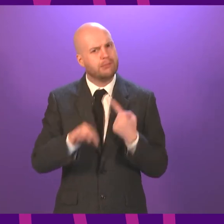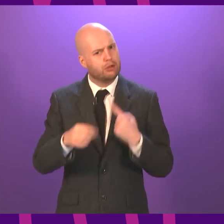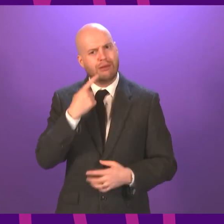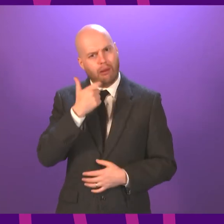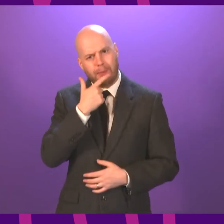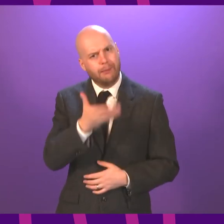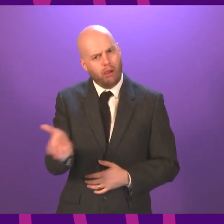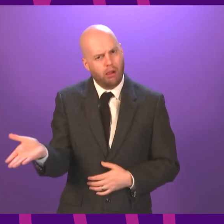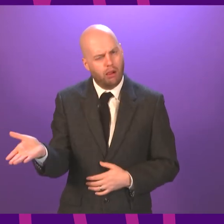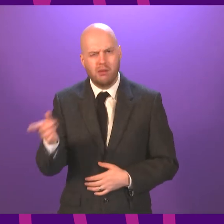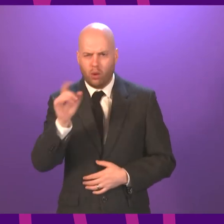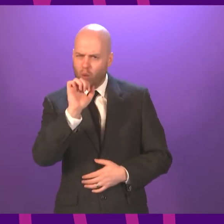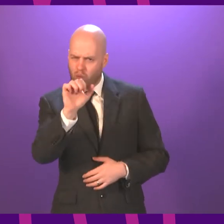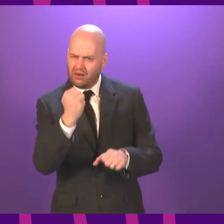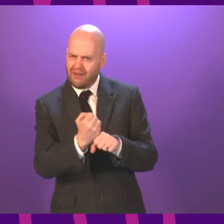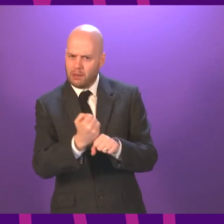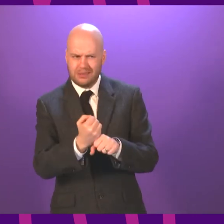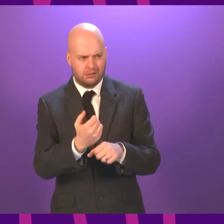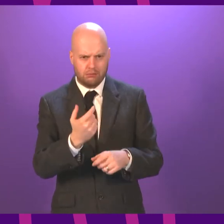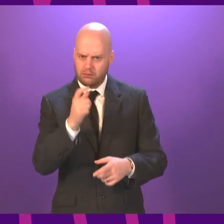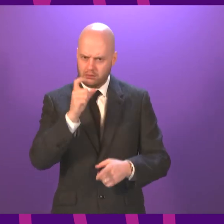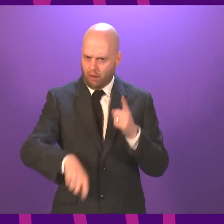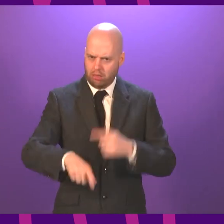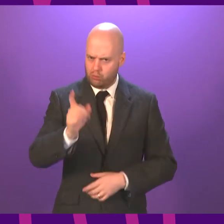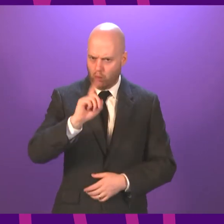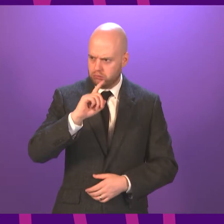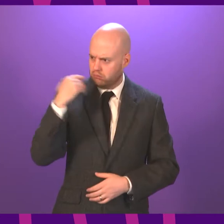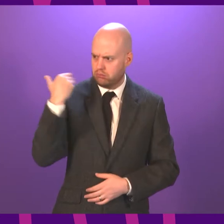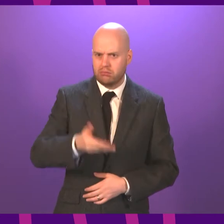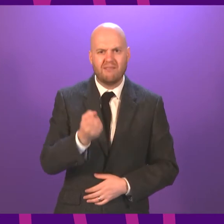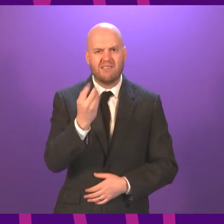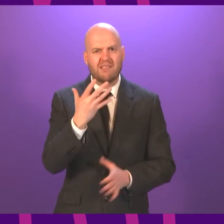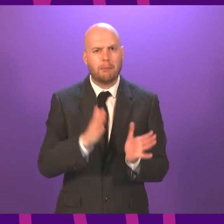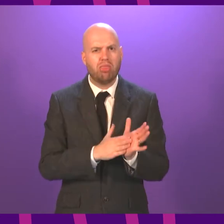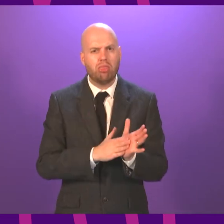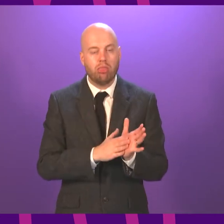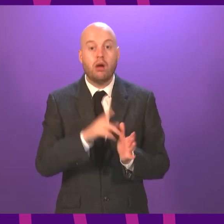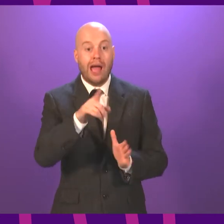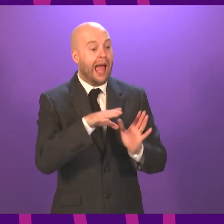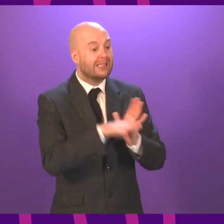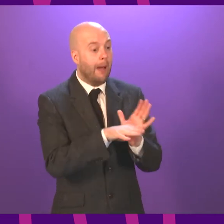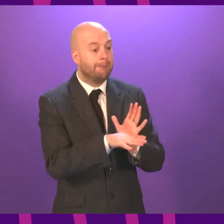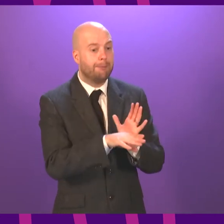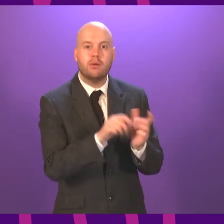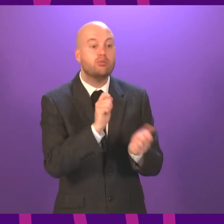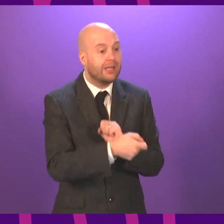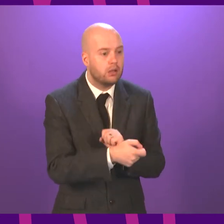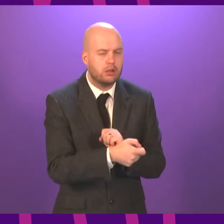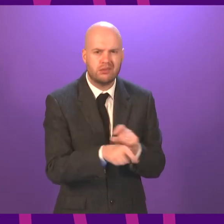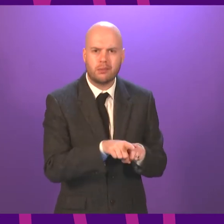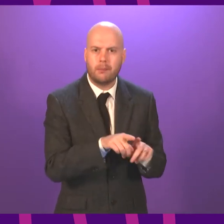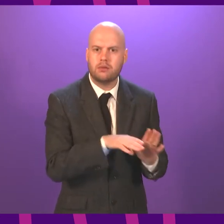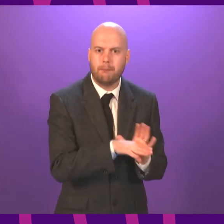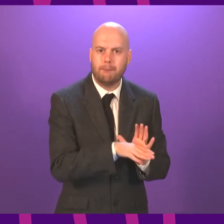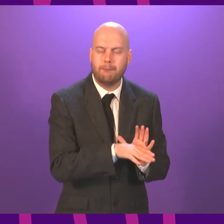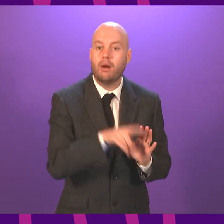last 15 months? Exams replaced by exams, an appeals process late and flawed, no